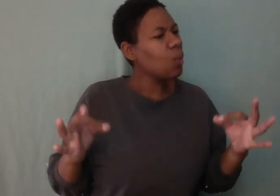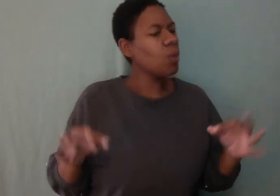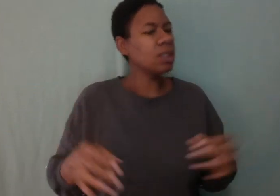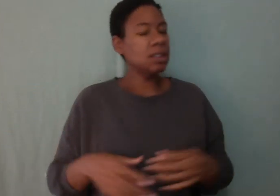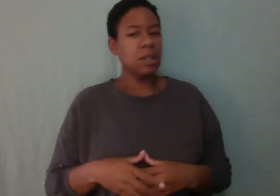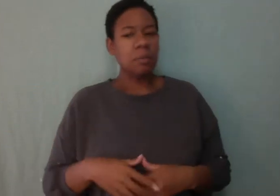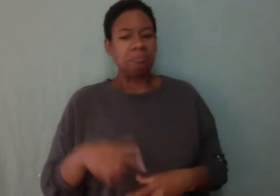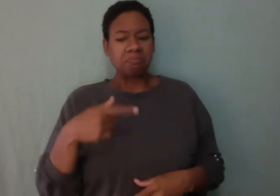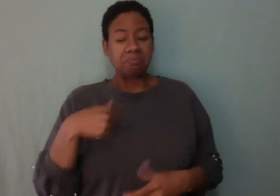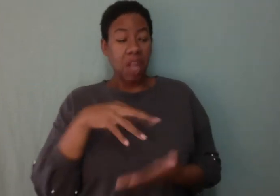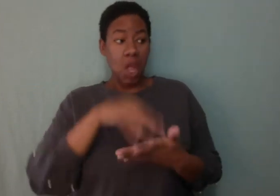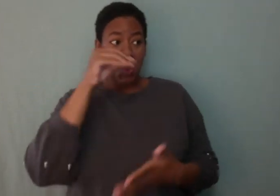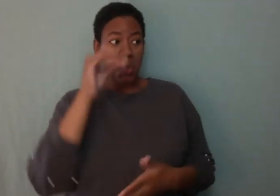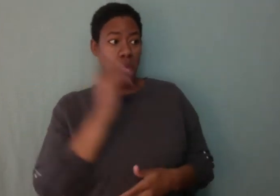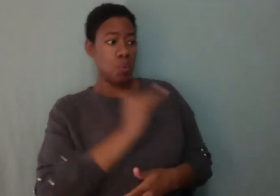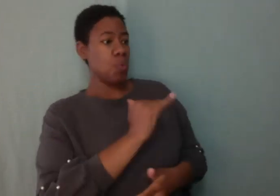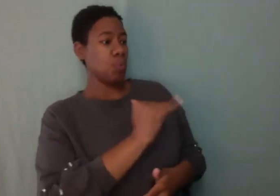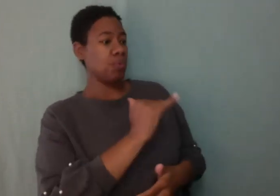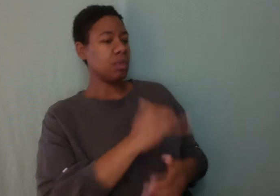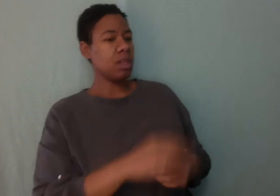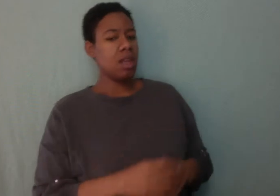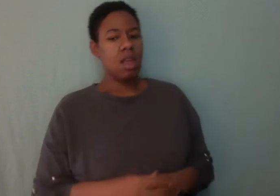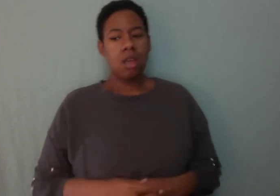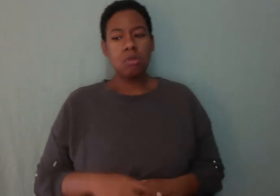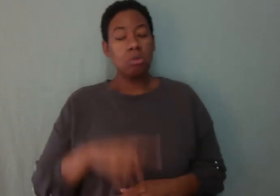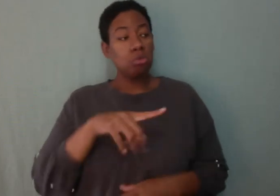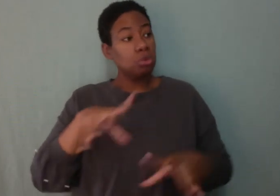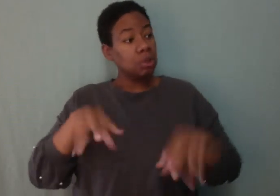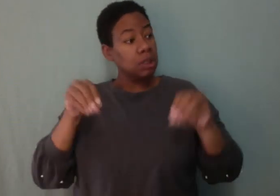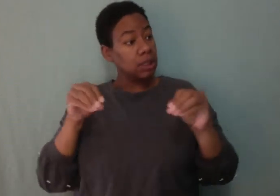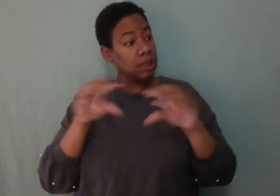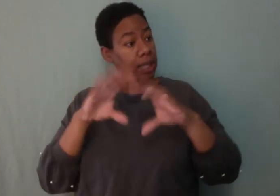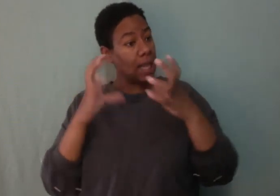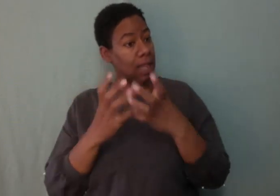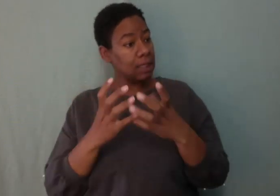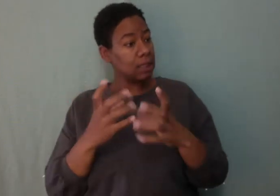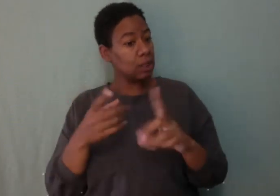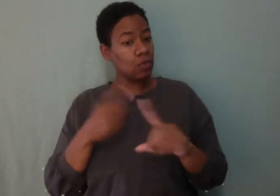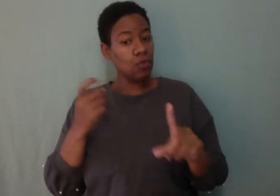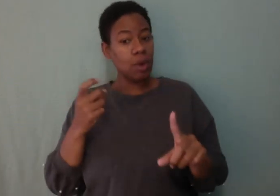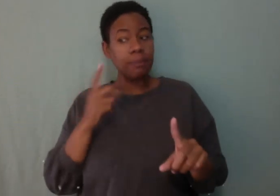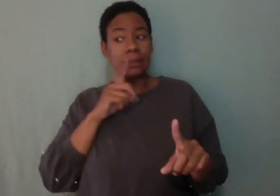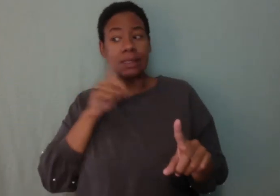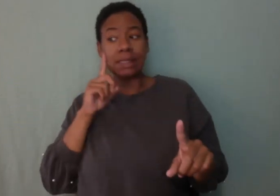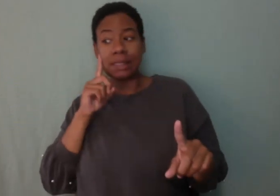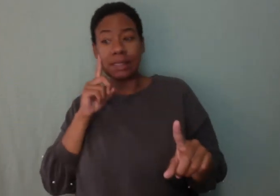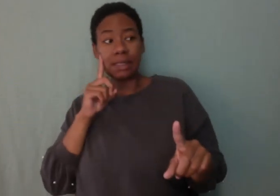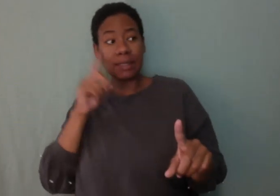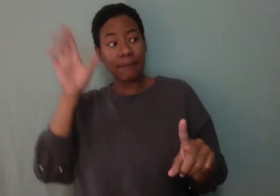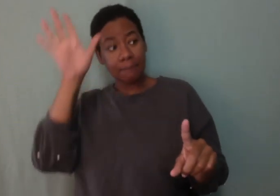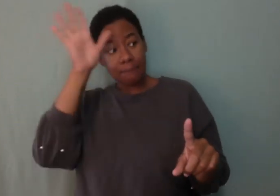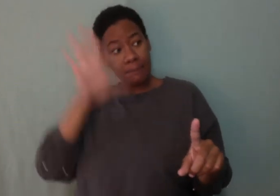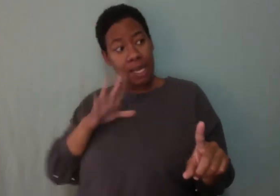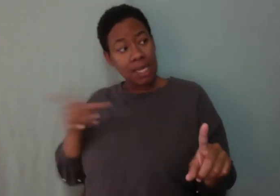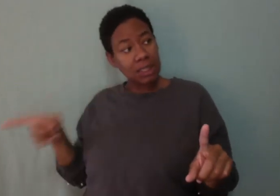the deaf man at the university or are you a student at the high school? Why do you want to learn ASL?